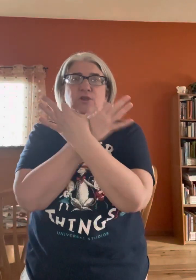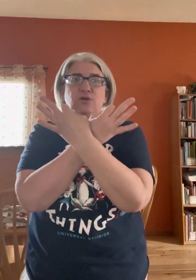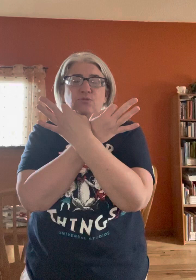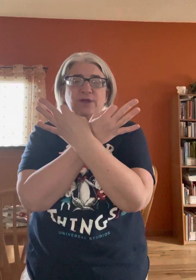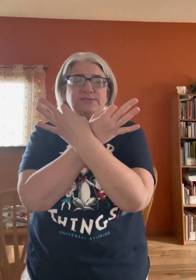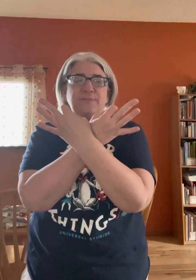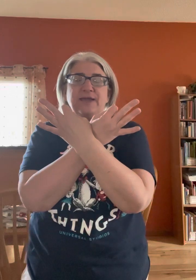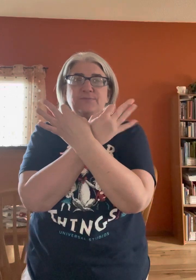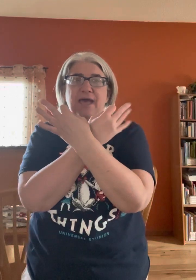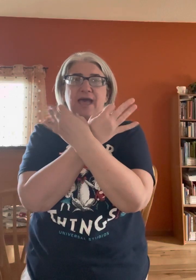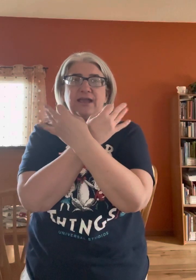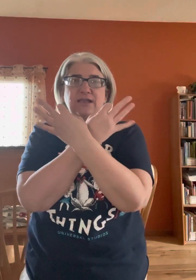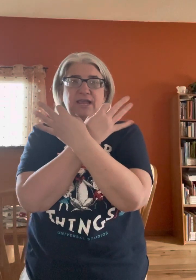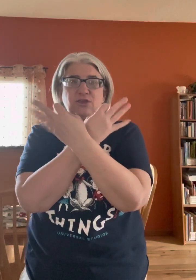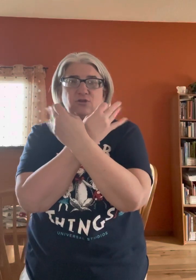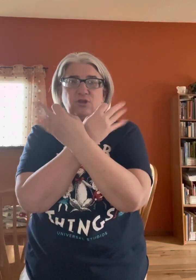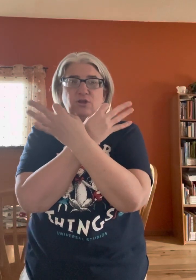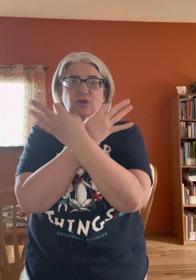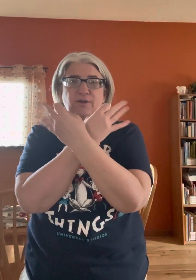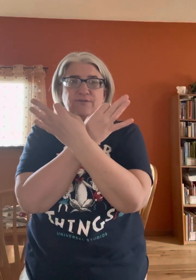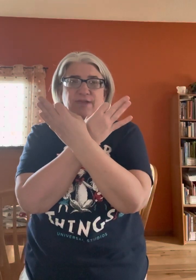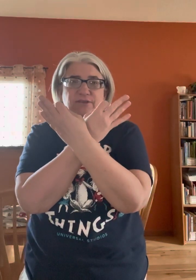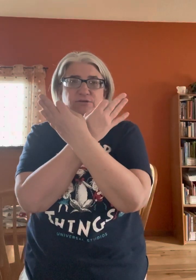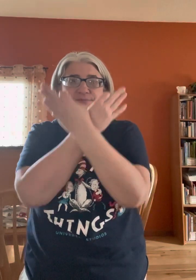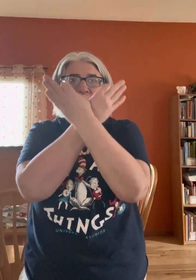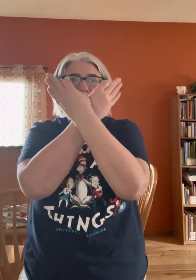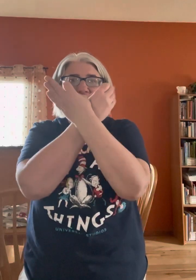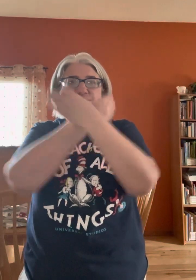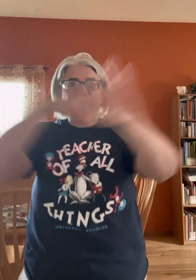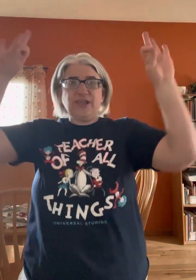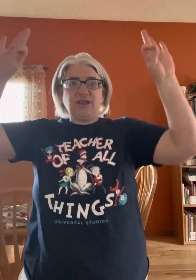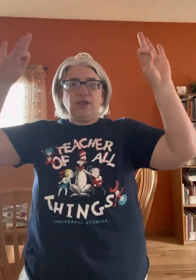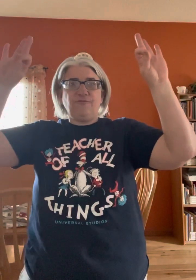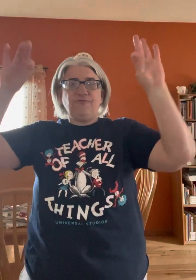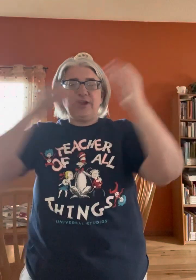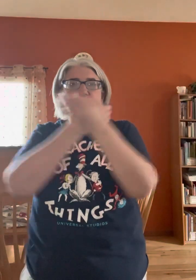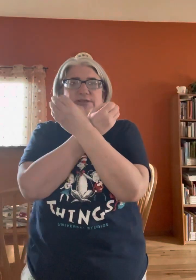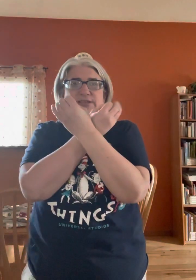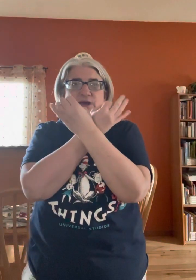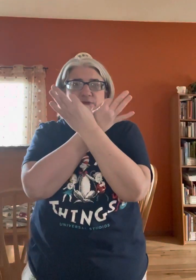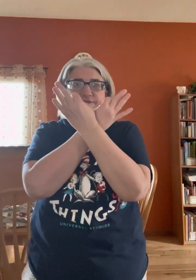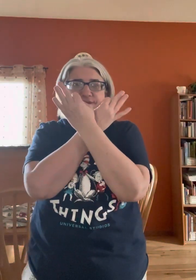your wrist back to back, like your little butterfly fingers, and you flick your wrist out really fast.